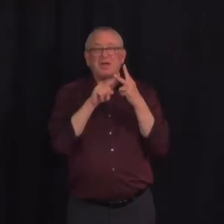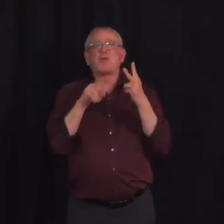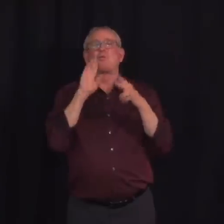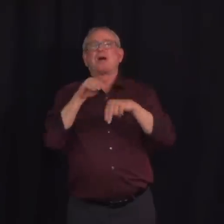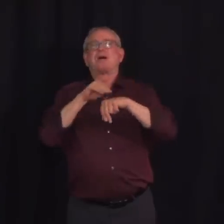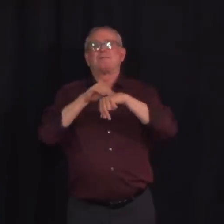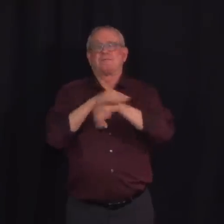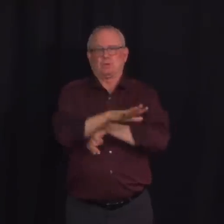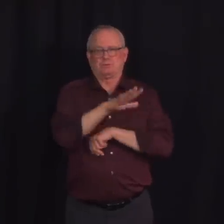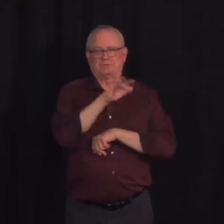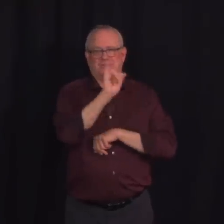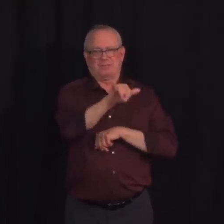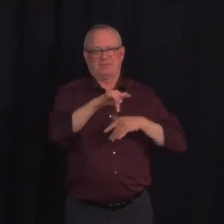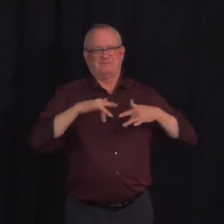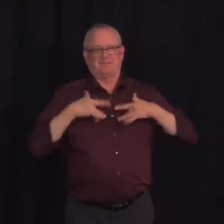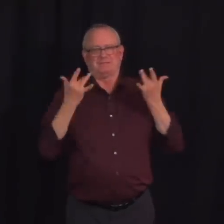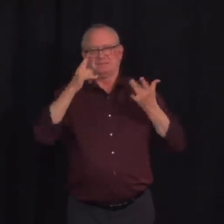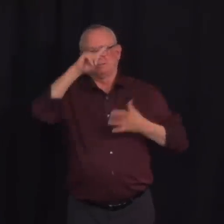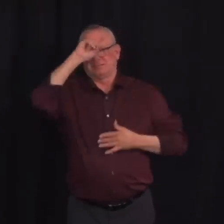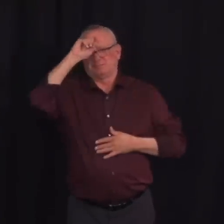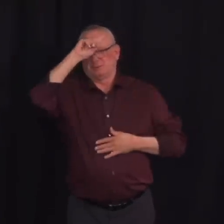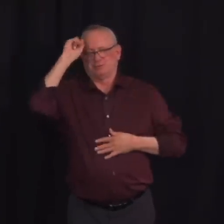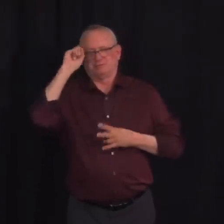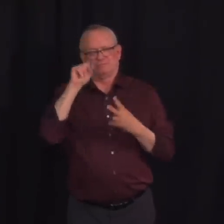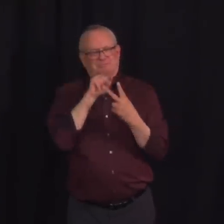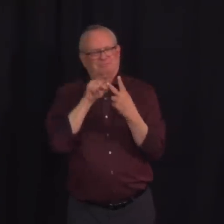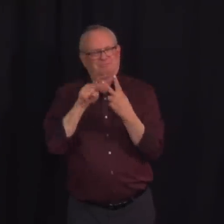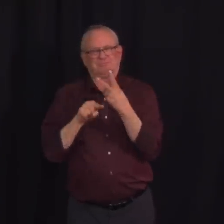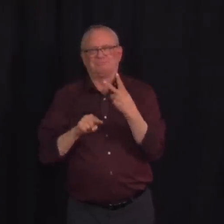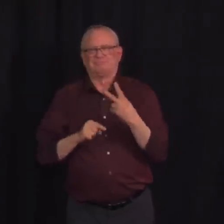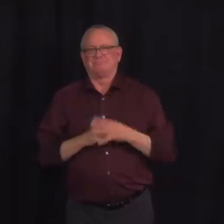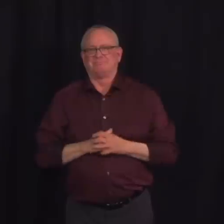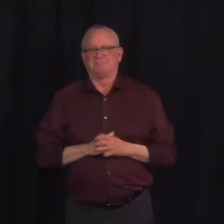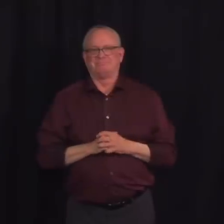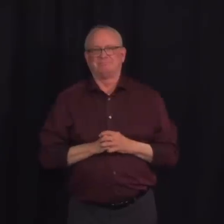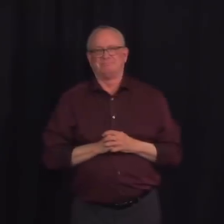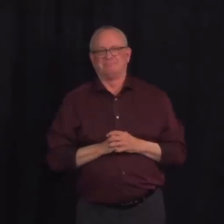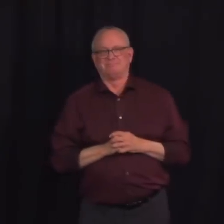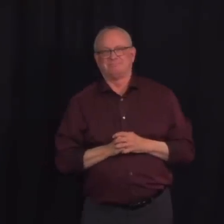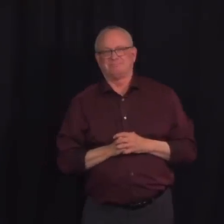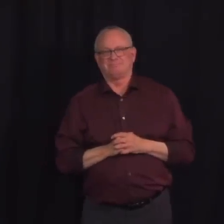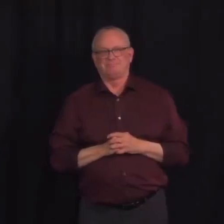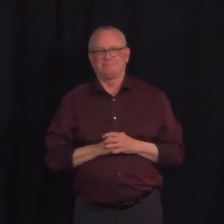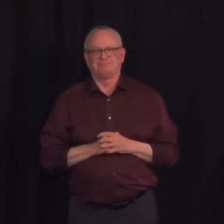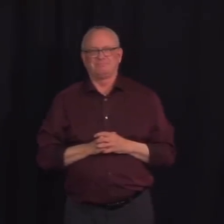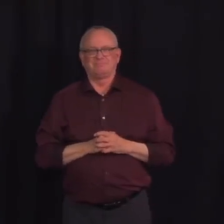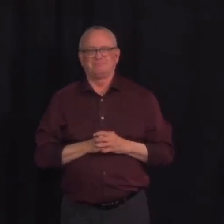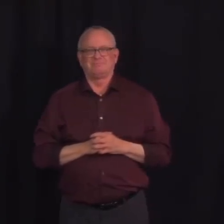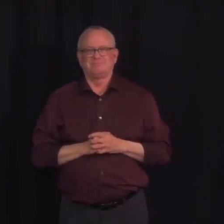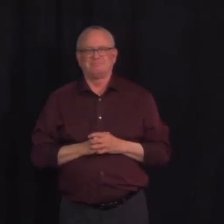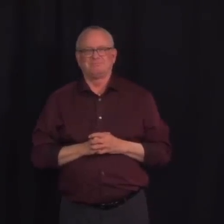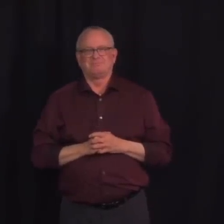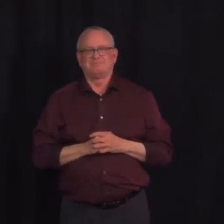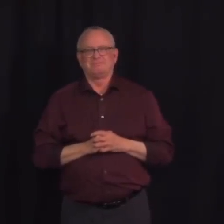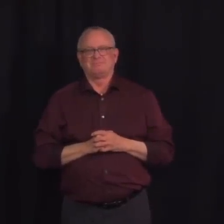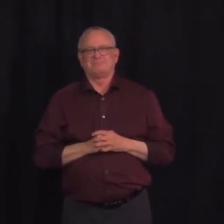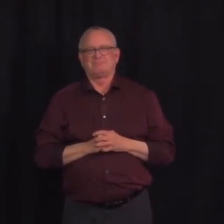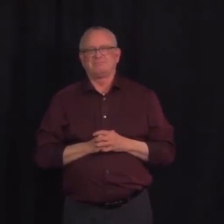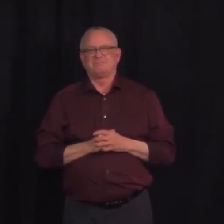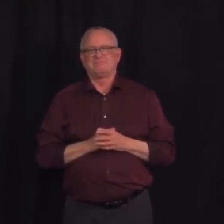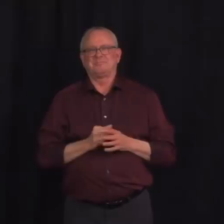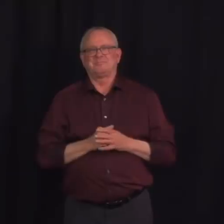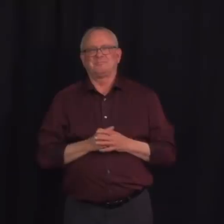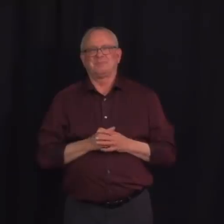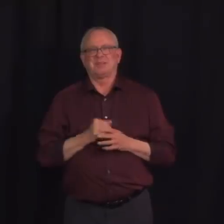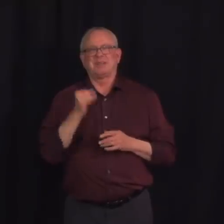able to ease measures in a faster way than we've been able to before. Because with lower transmission plus higher